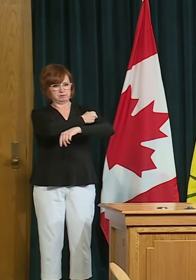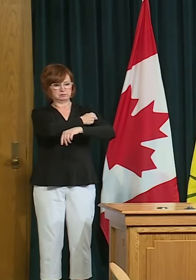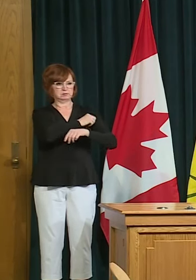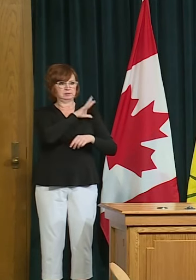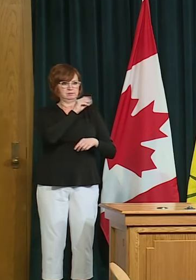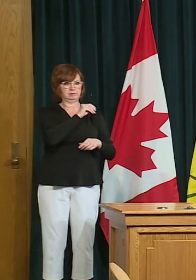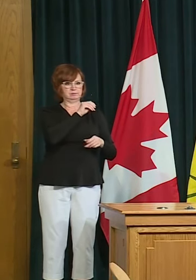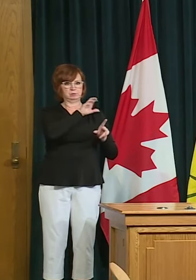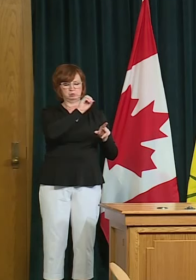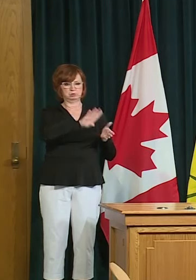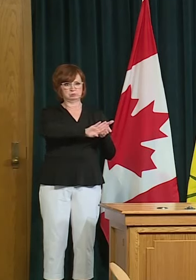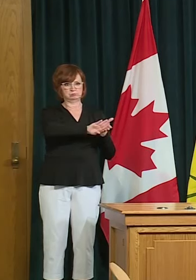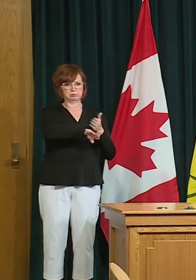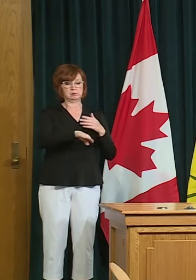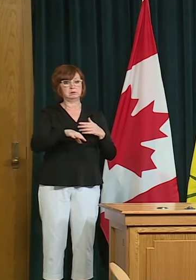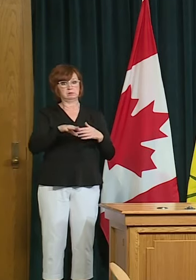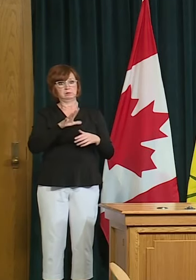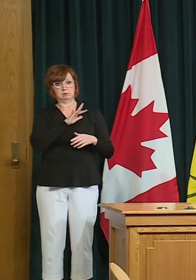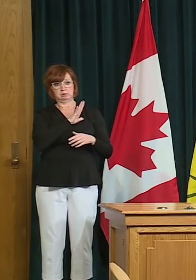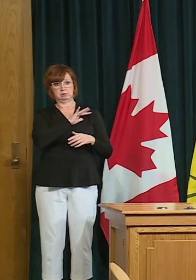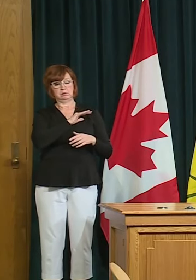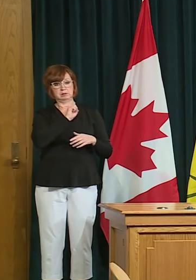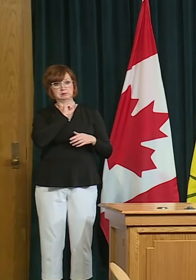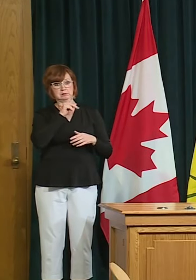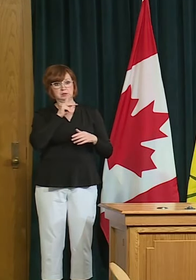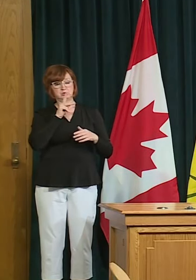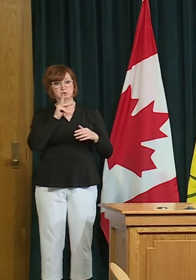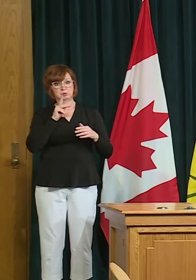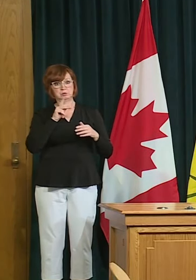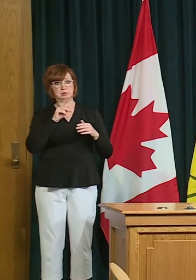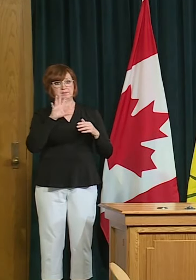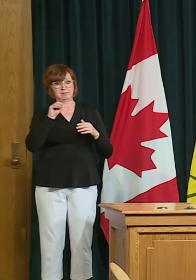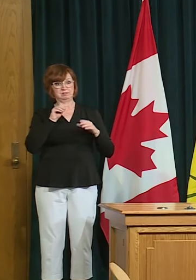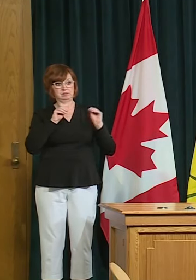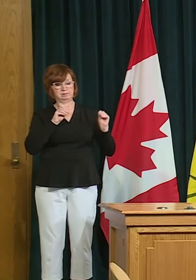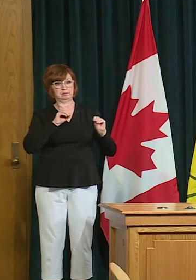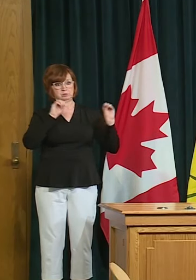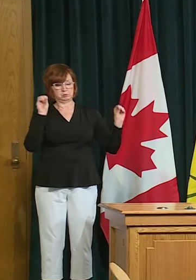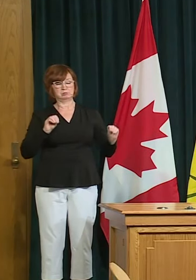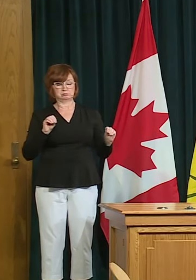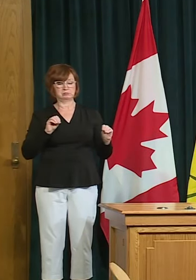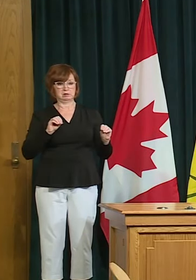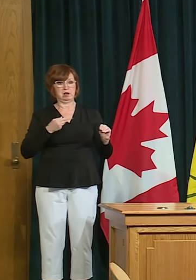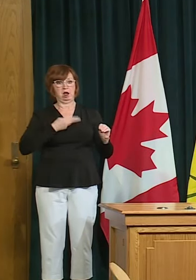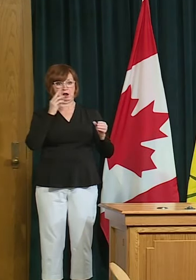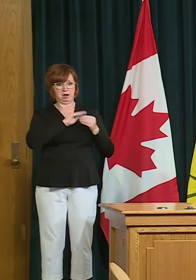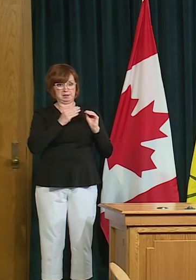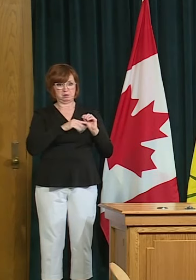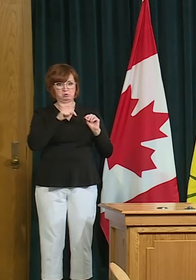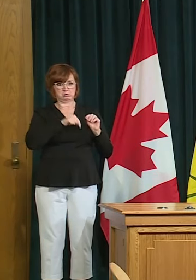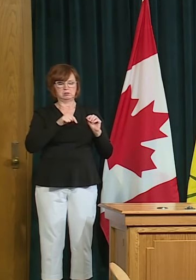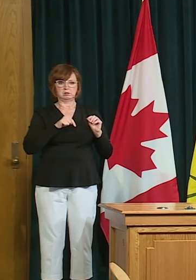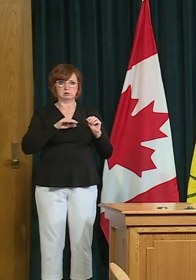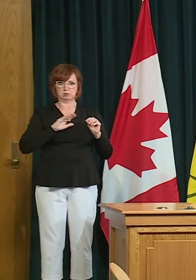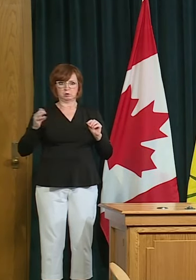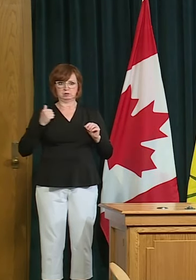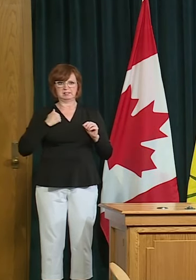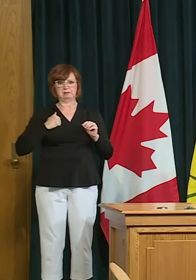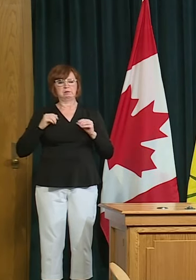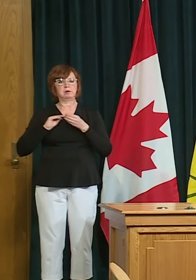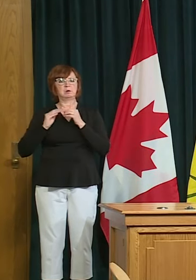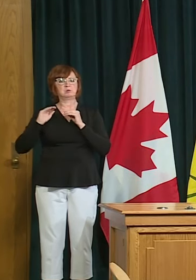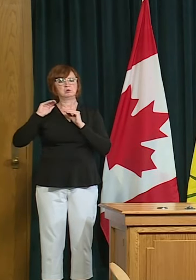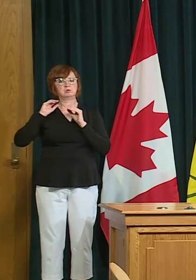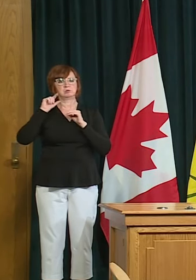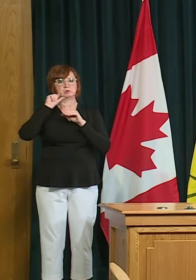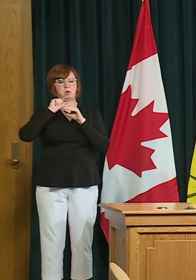one of the highest vaccination rates in canada if not the world and it was done in a very systematic way so we will build on that